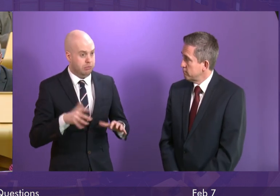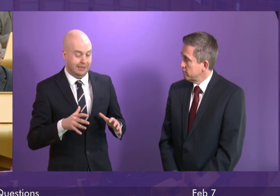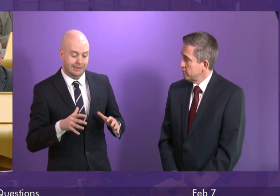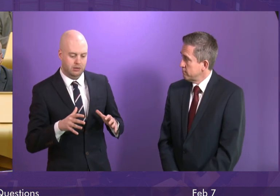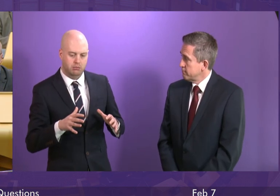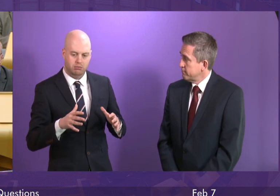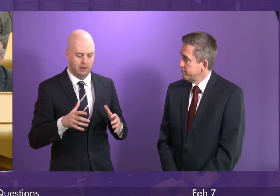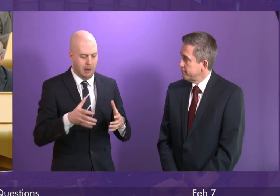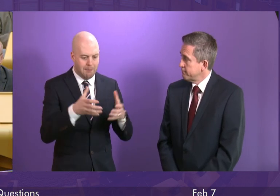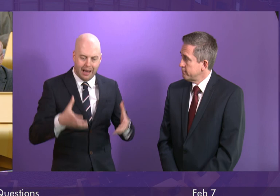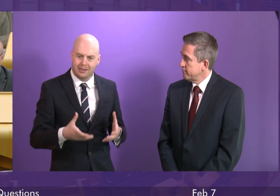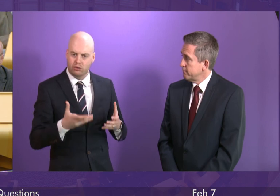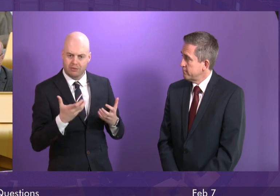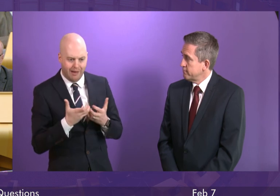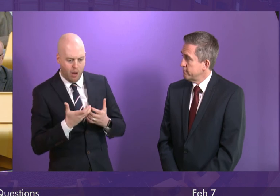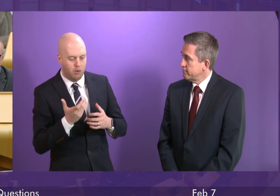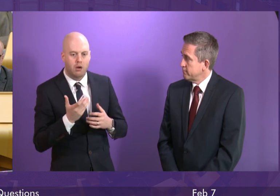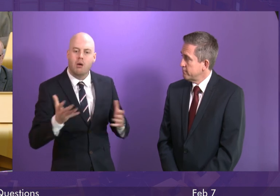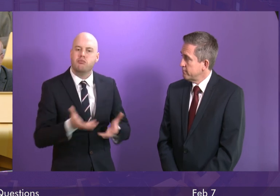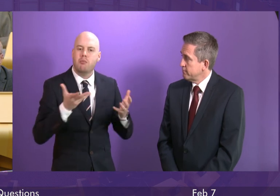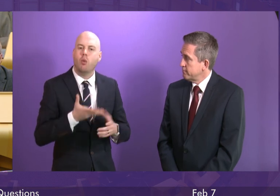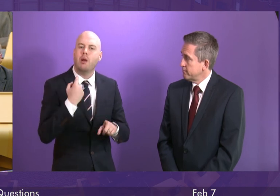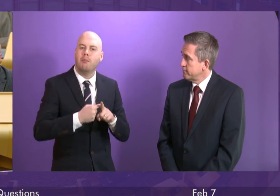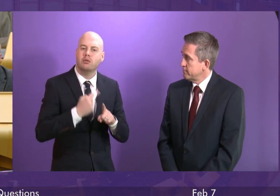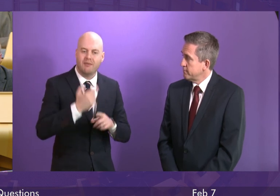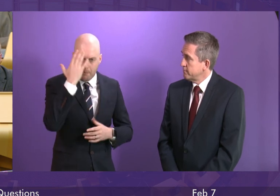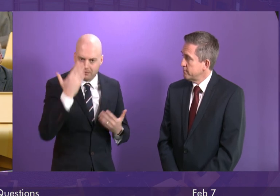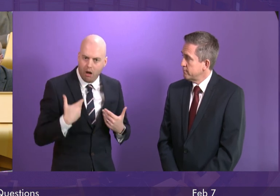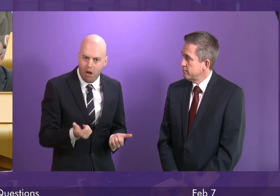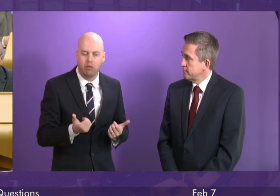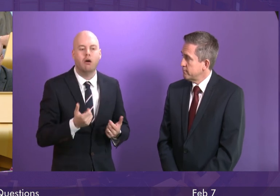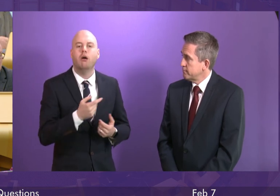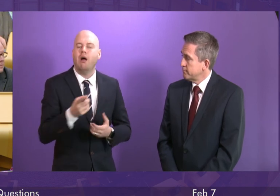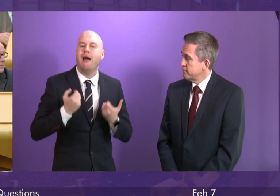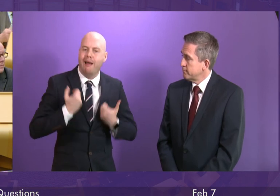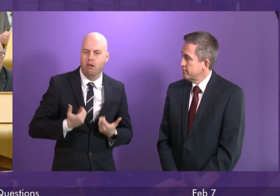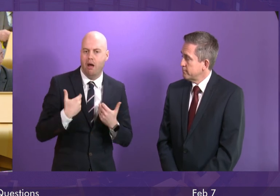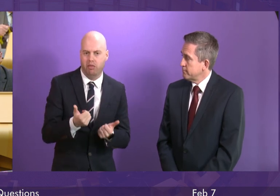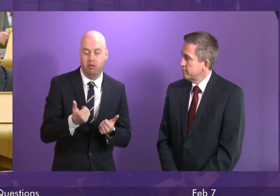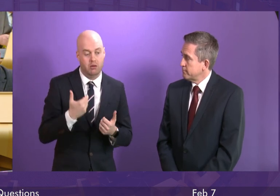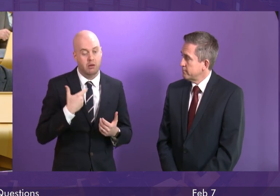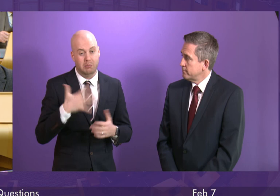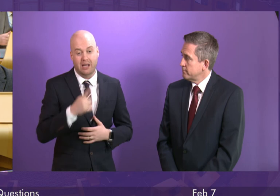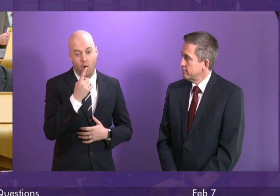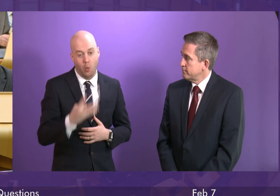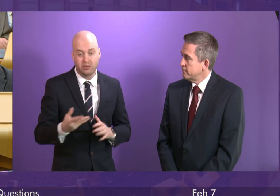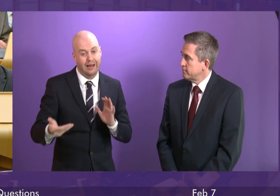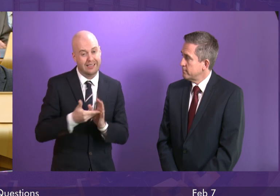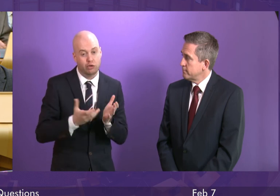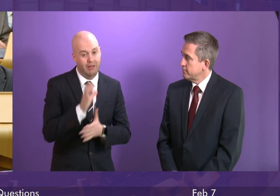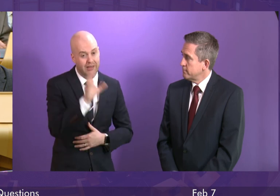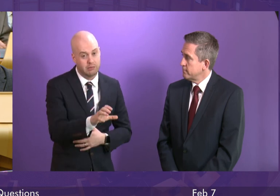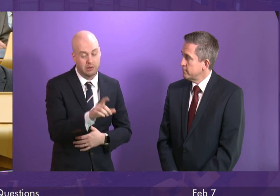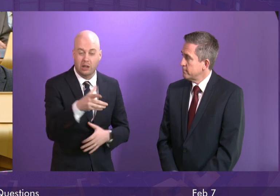positive mental health and prevent ill health backed by a quarter of a billion pounds of additional investment This includes over £60 million in